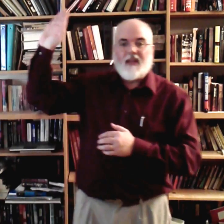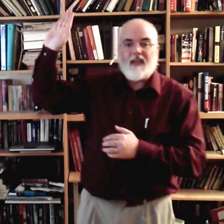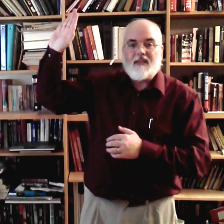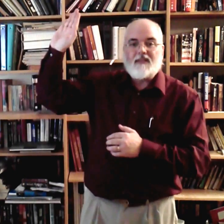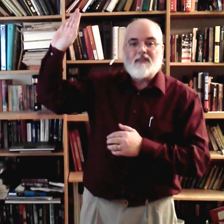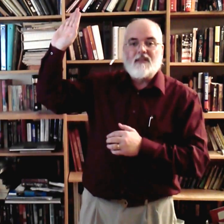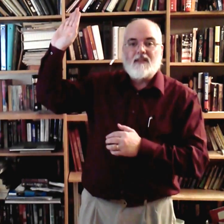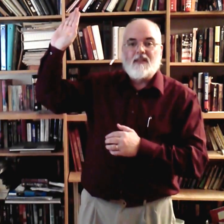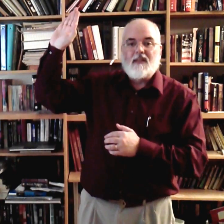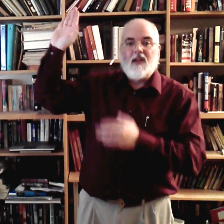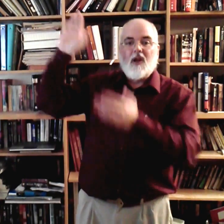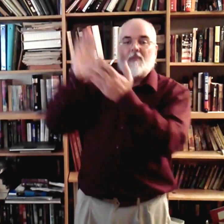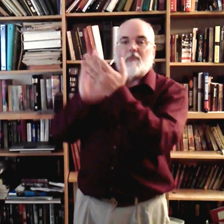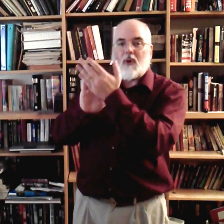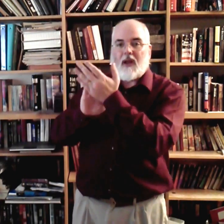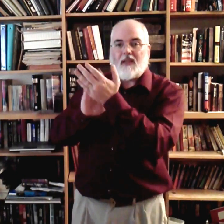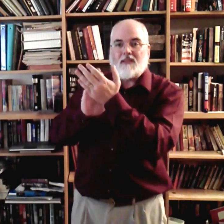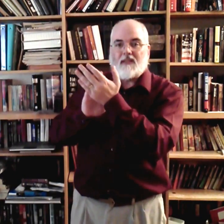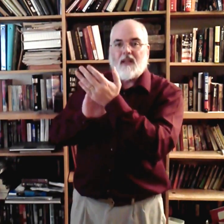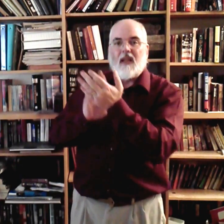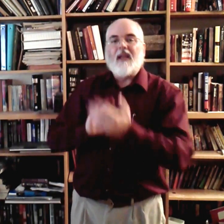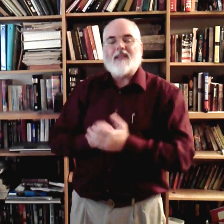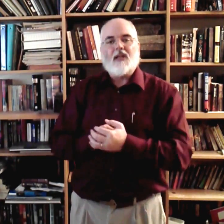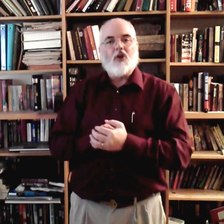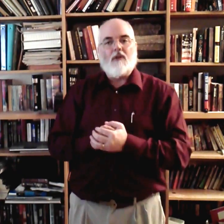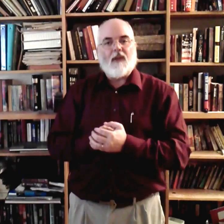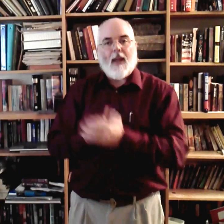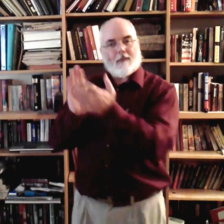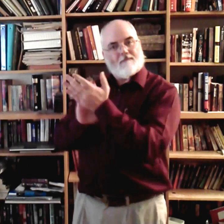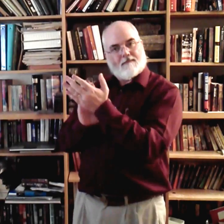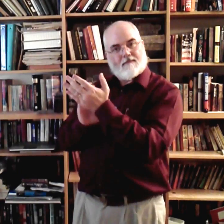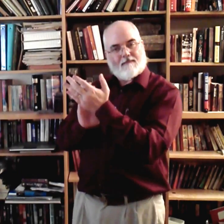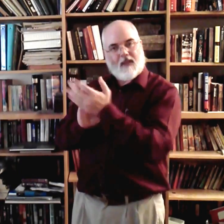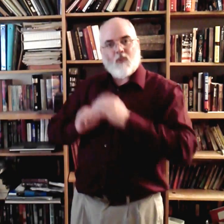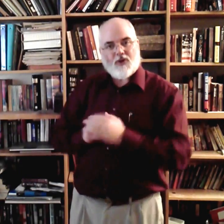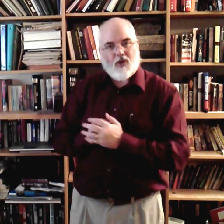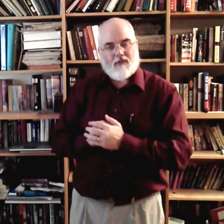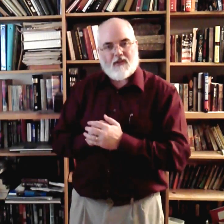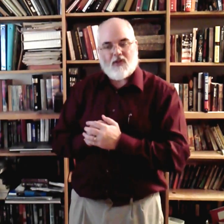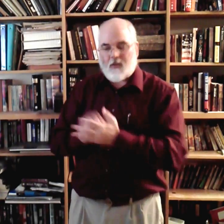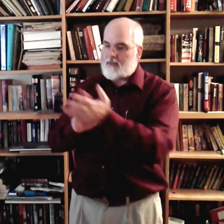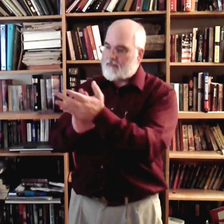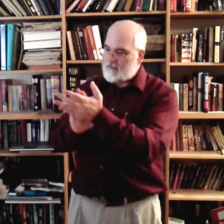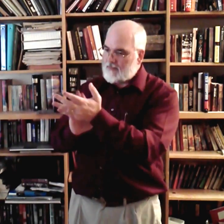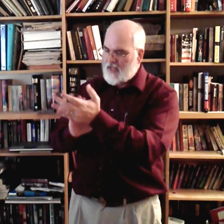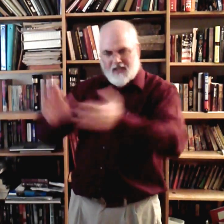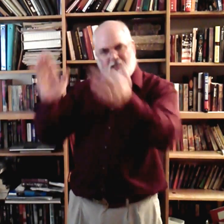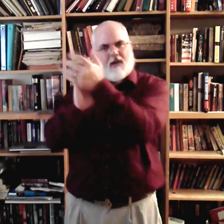His. Praise. His It's like a little golf clap. You ever watch a golf tournament? It's not.